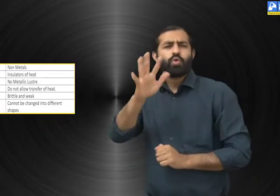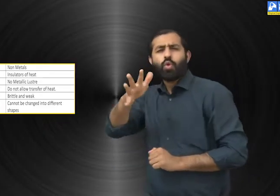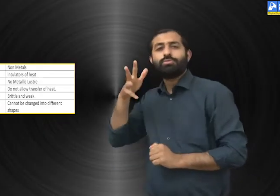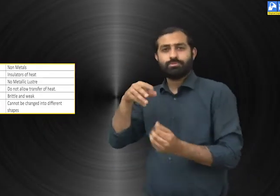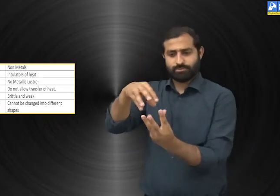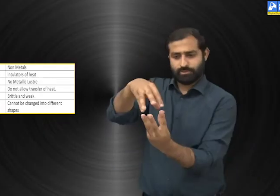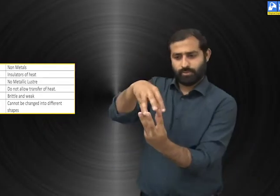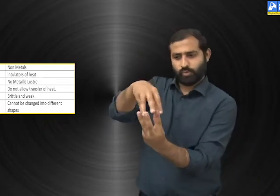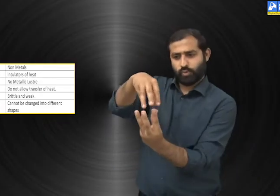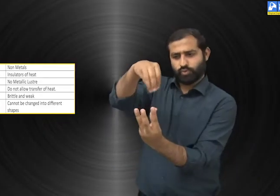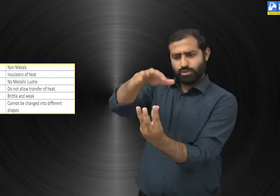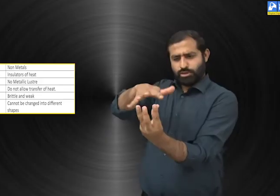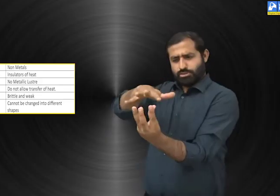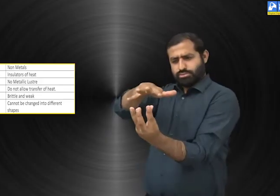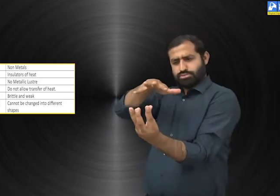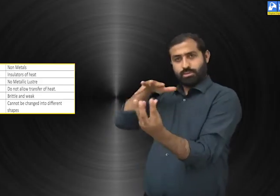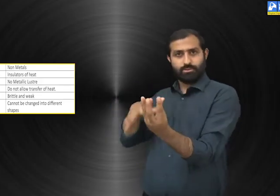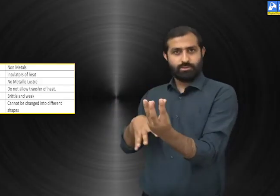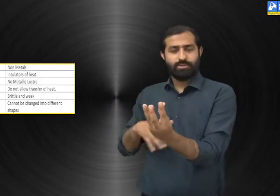Non-metals are brittle.